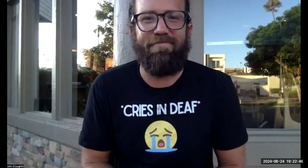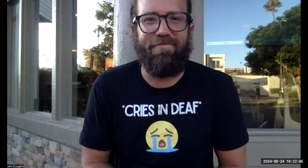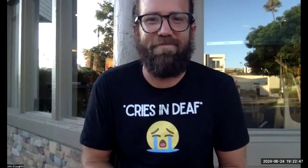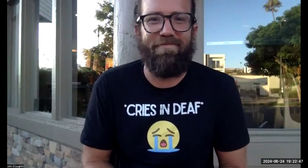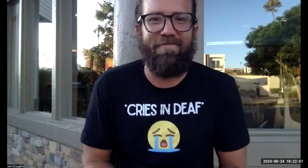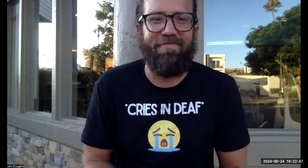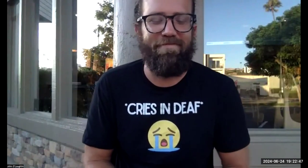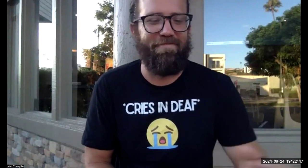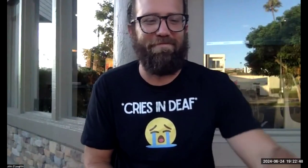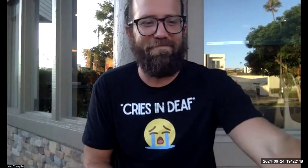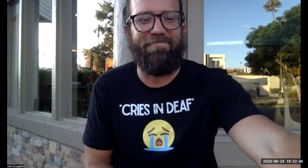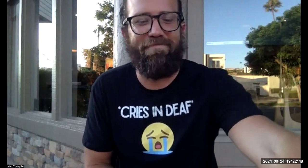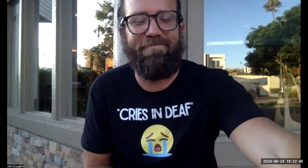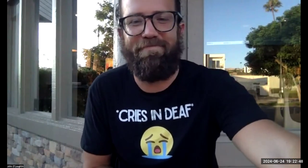you like that and only have several of them open.